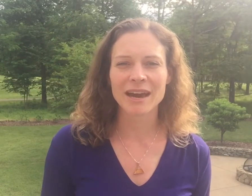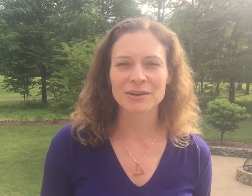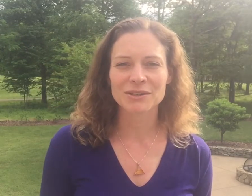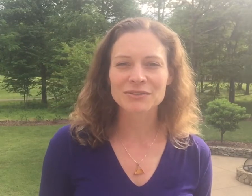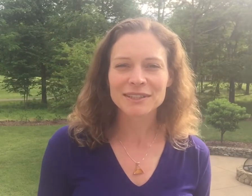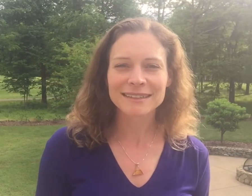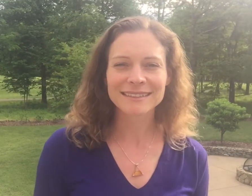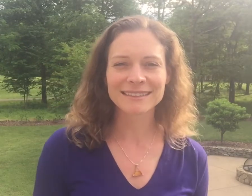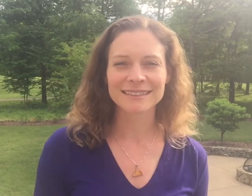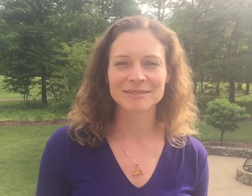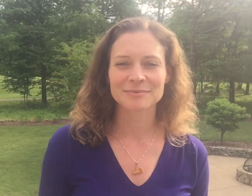how you're feeling.